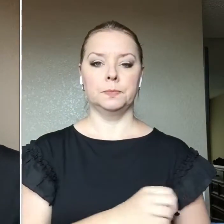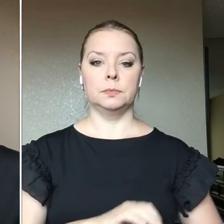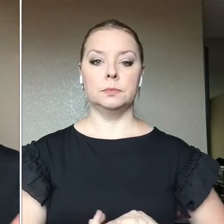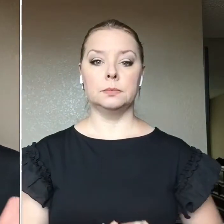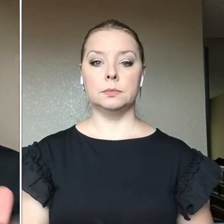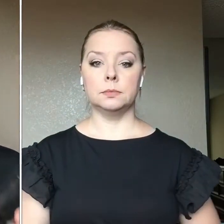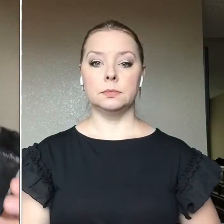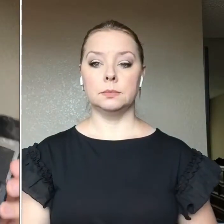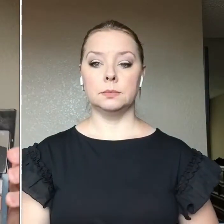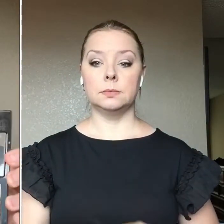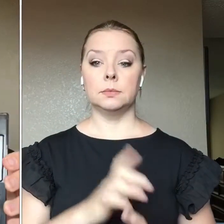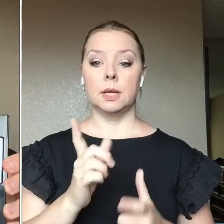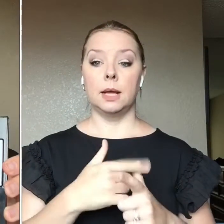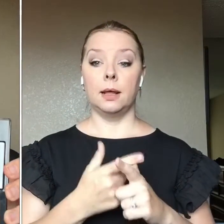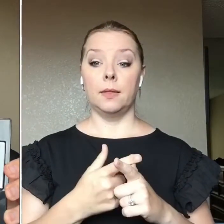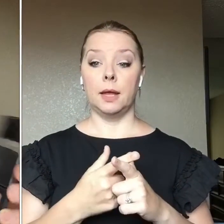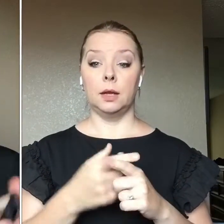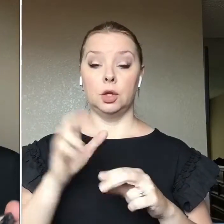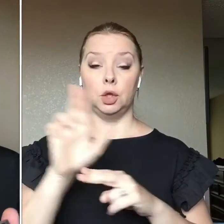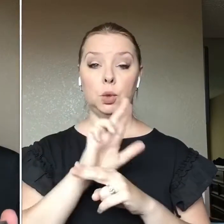And then I'm going to go in with the lid color.